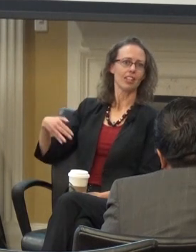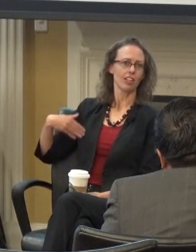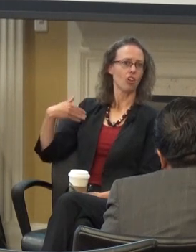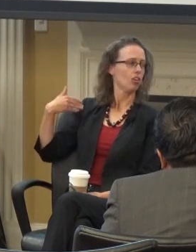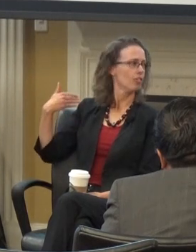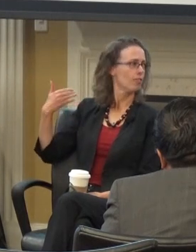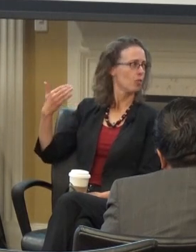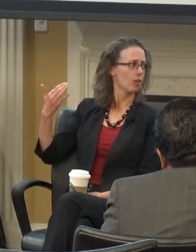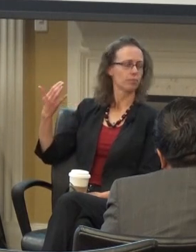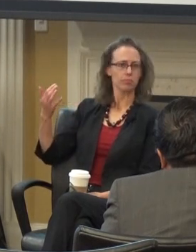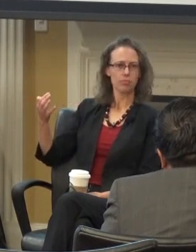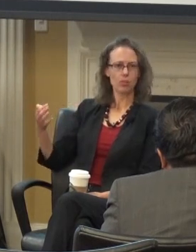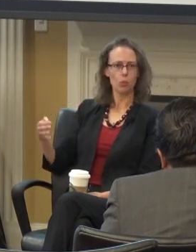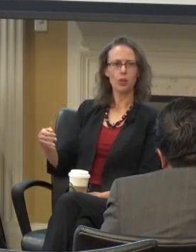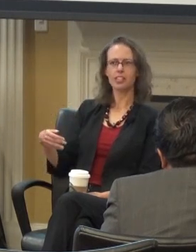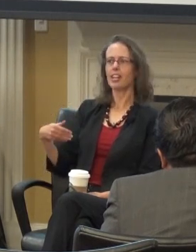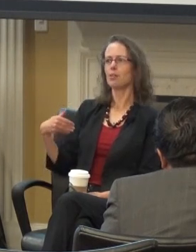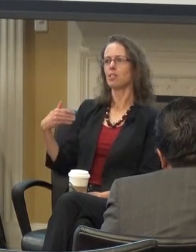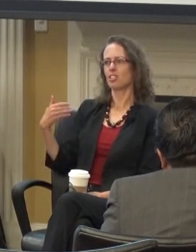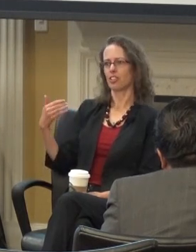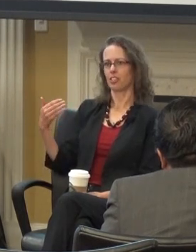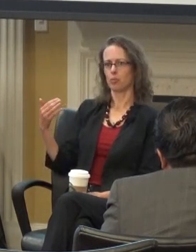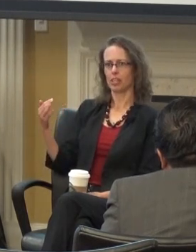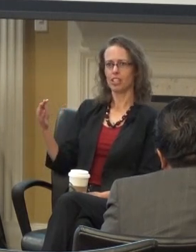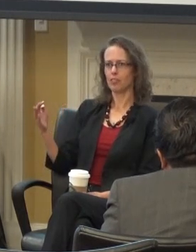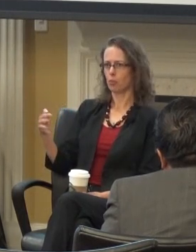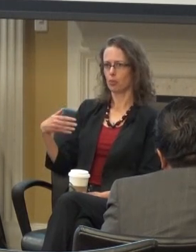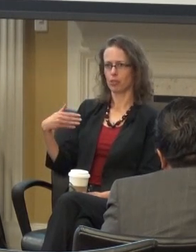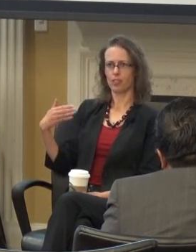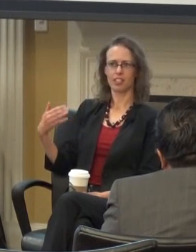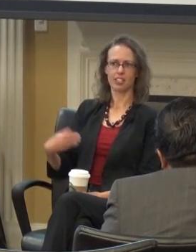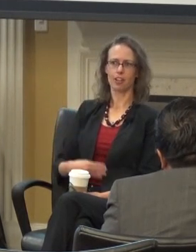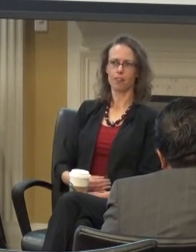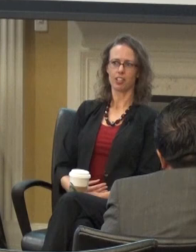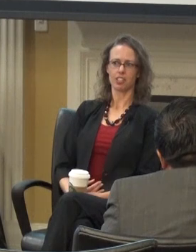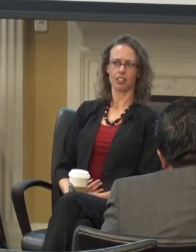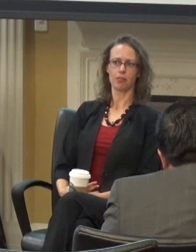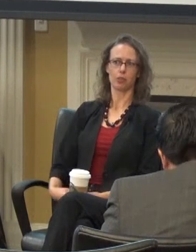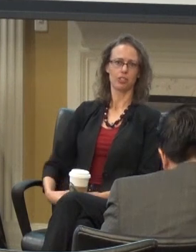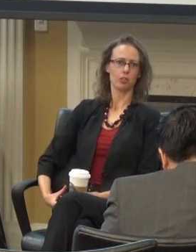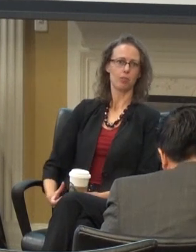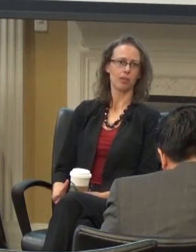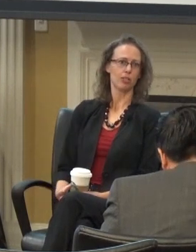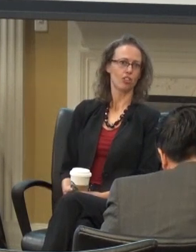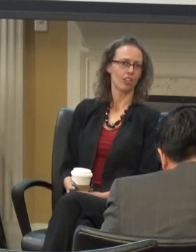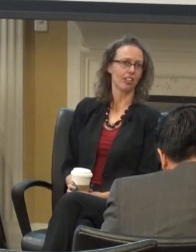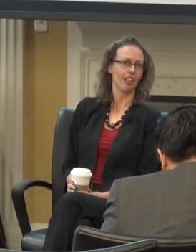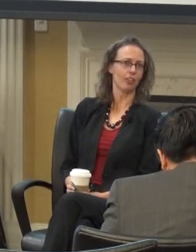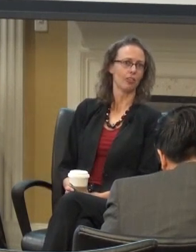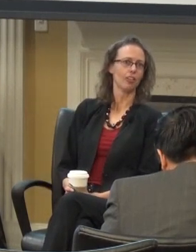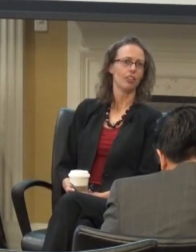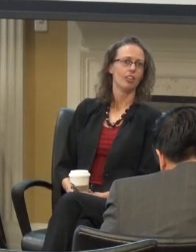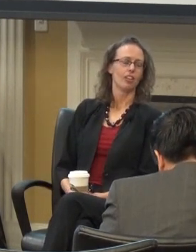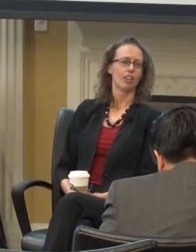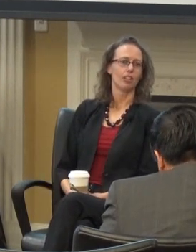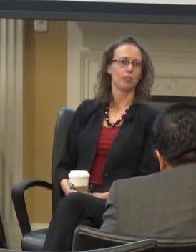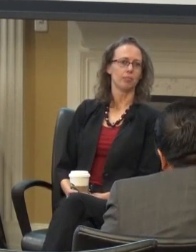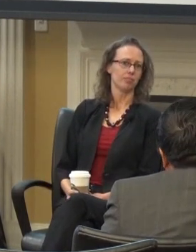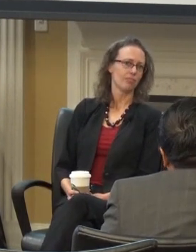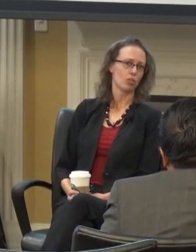know making that call for what can be done even when we're facing our friends and loved ones who might be shutting down